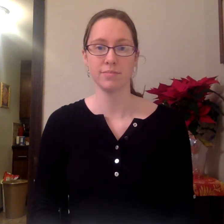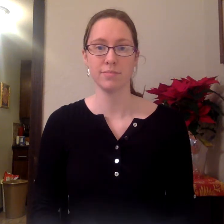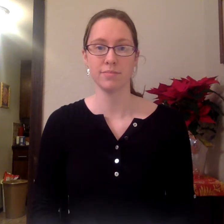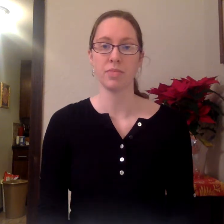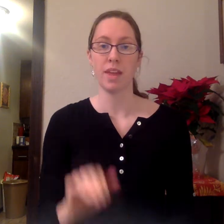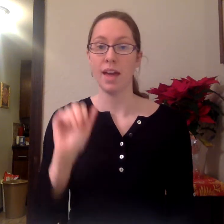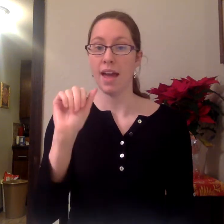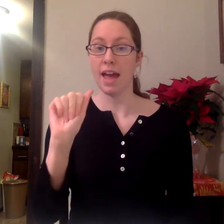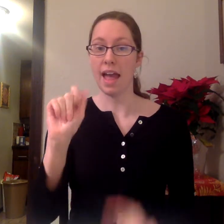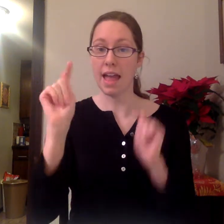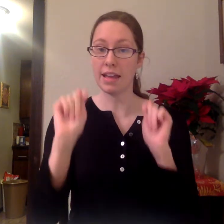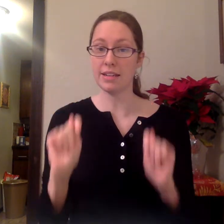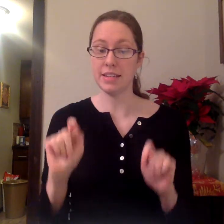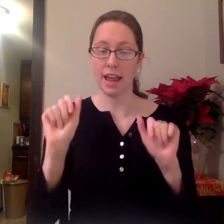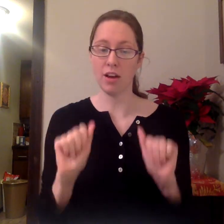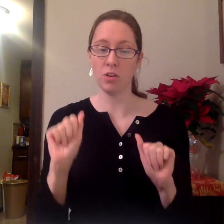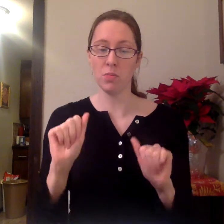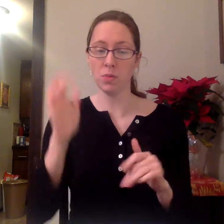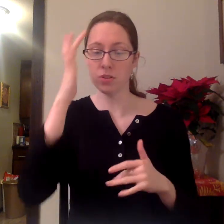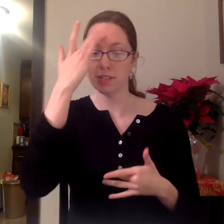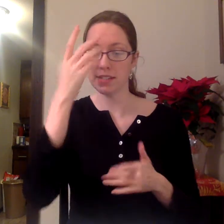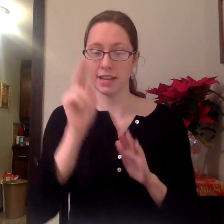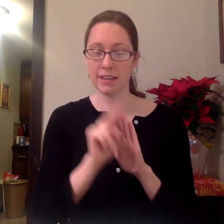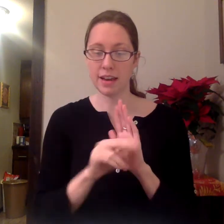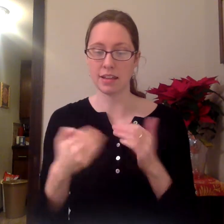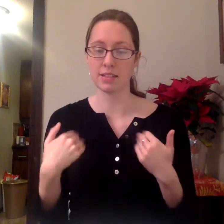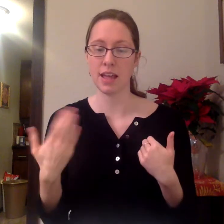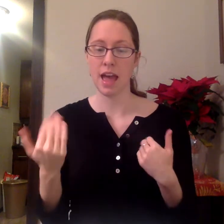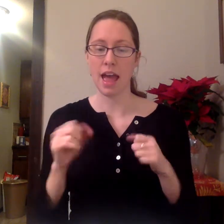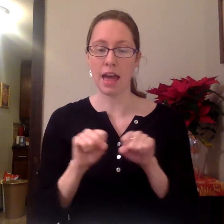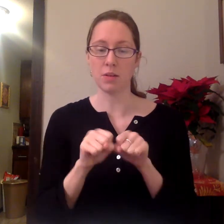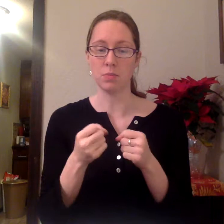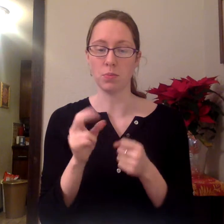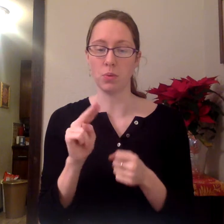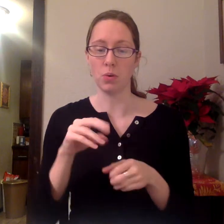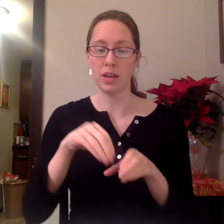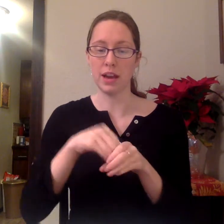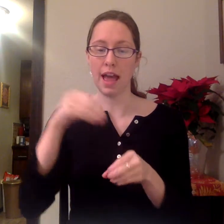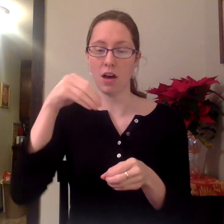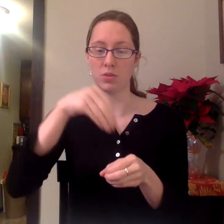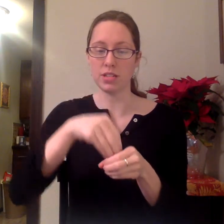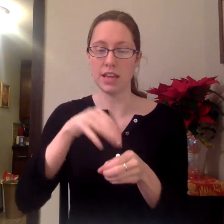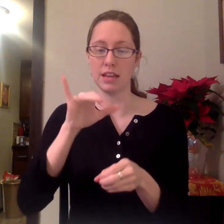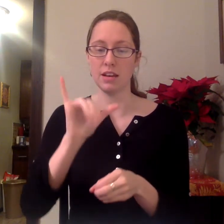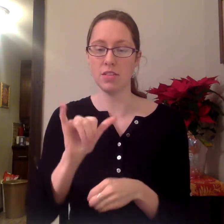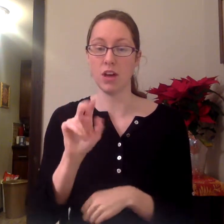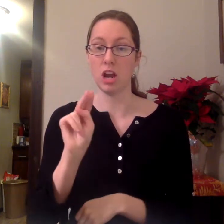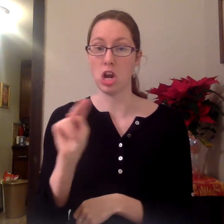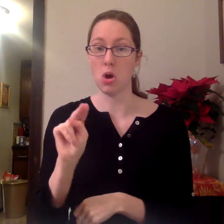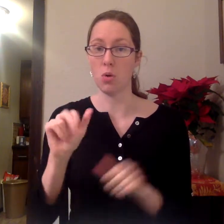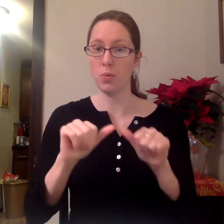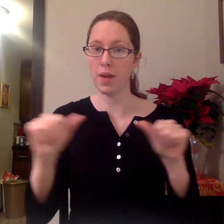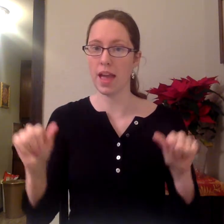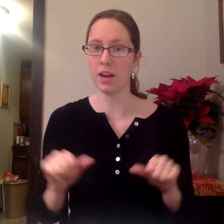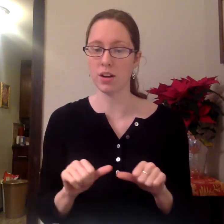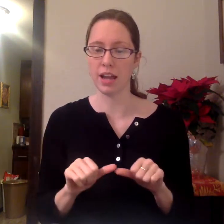A terrible sickness had broken out in the Gnome area,